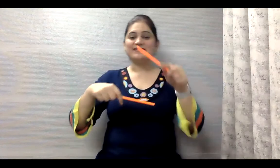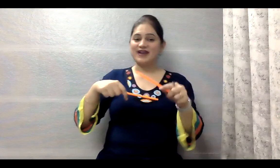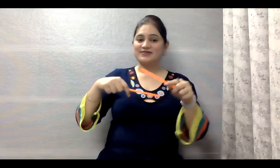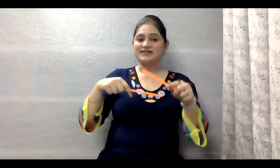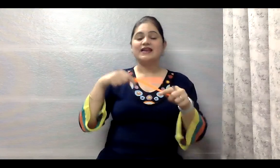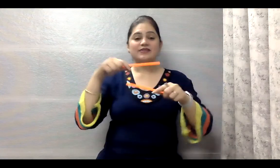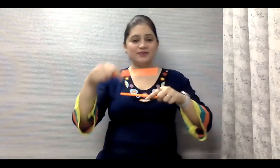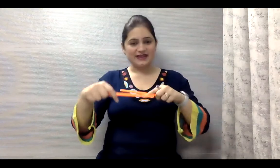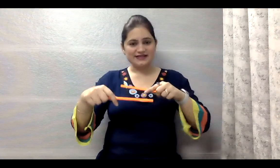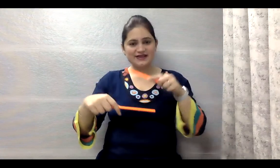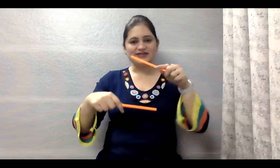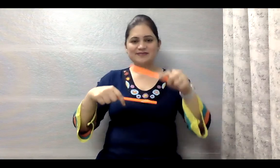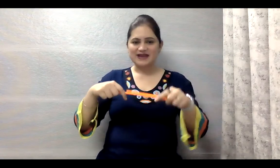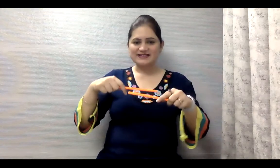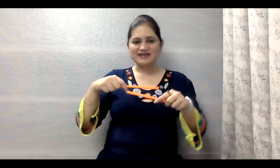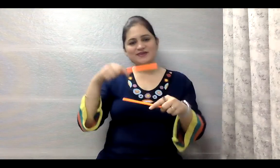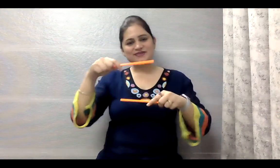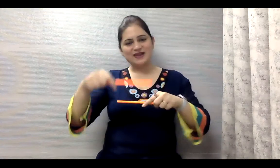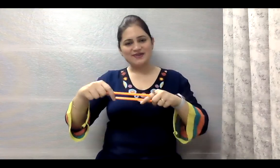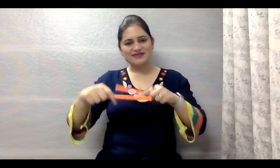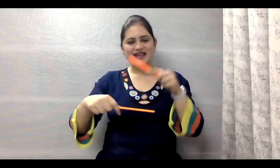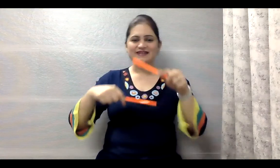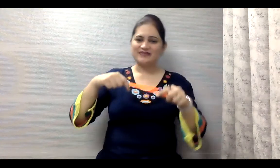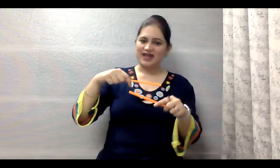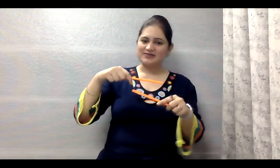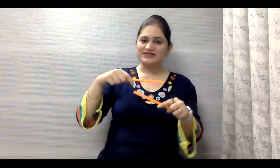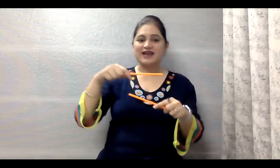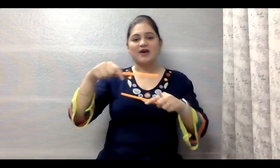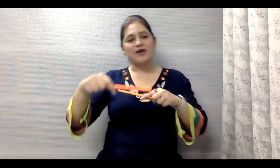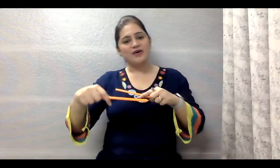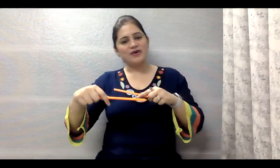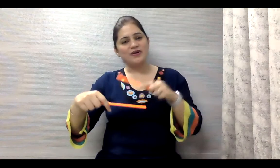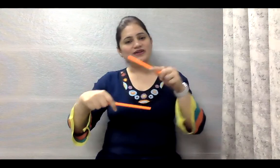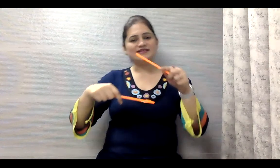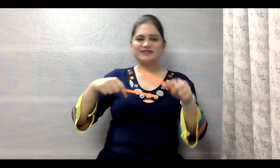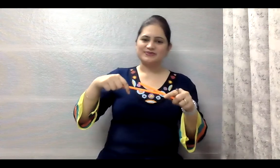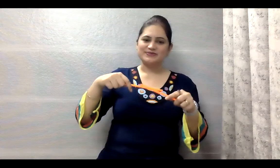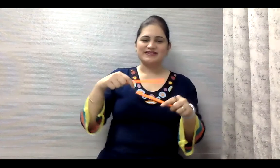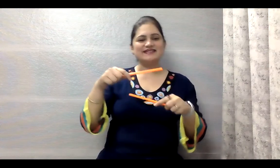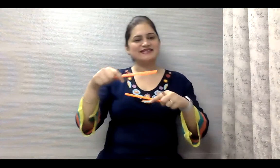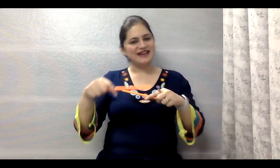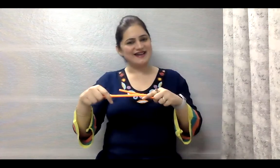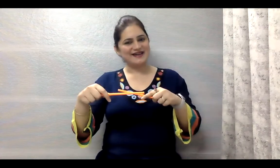round. The wheels on the bus goes round and round, all through the town.